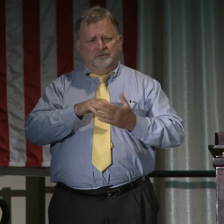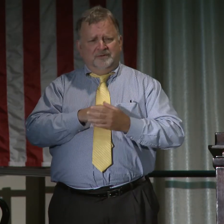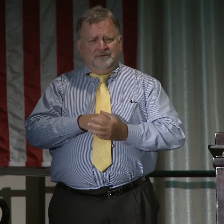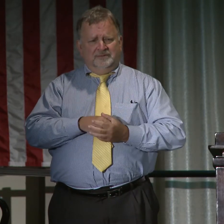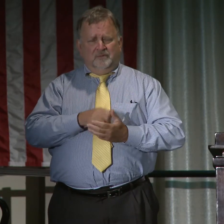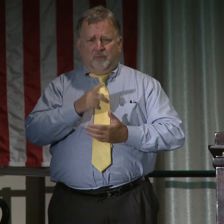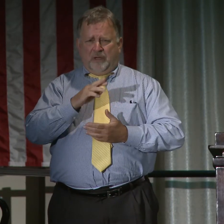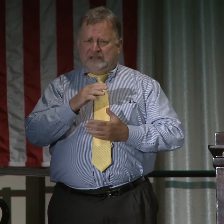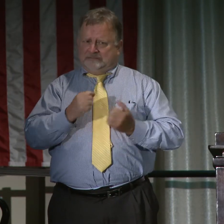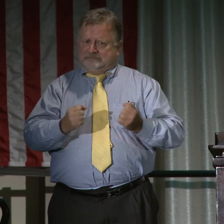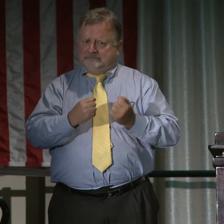in a proactive approach.